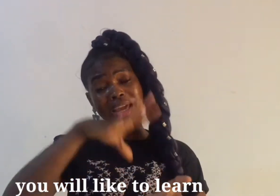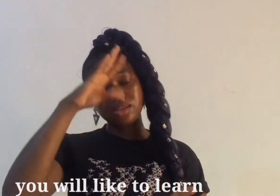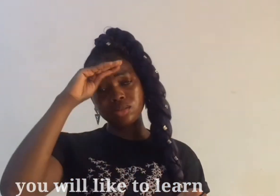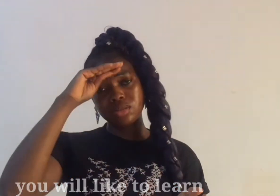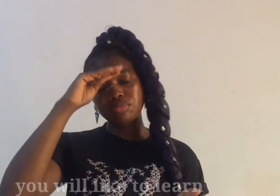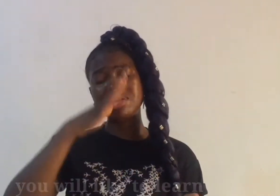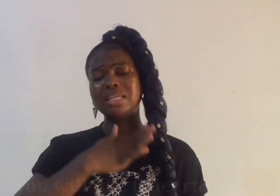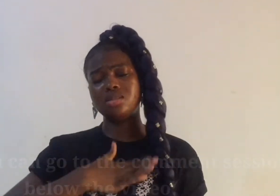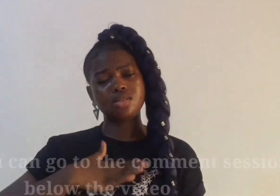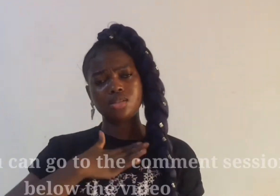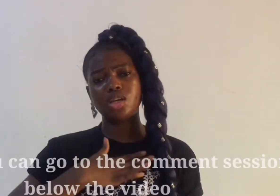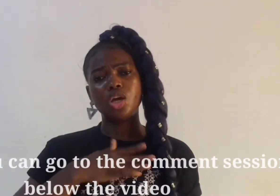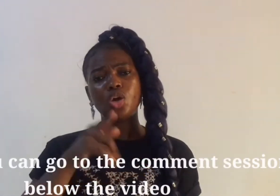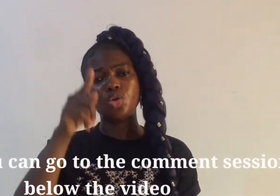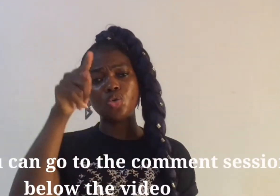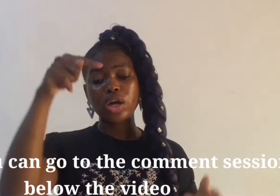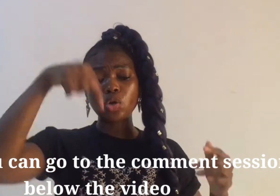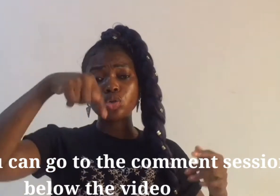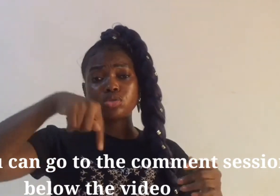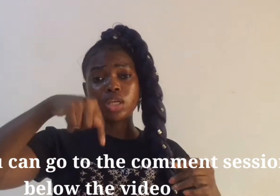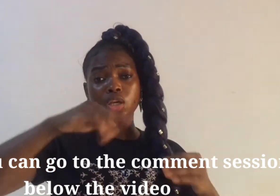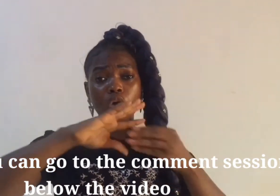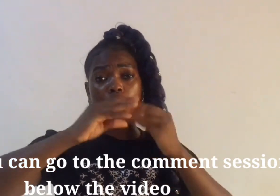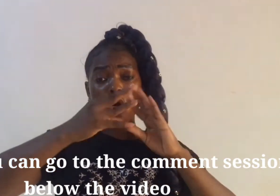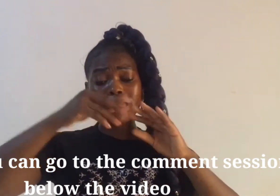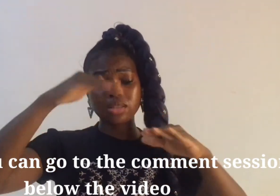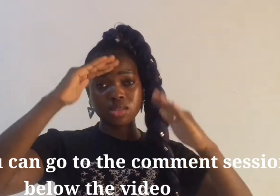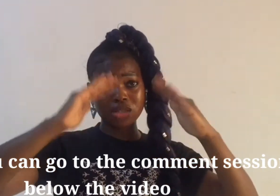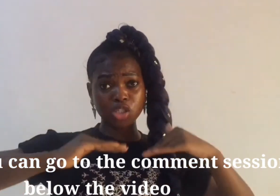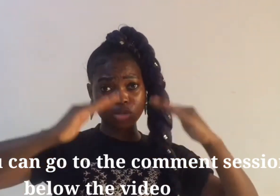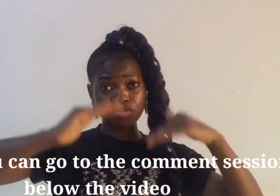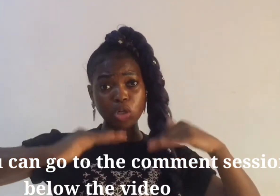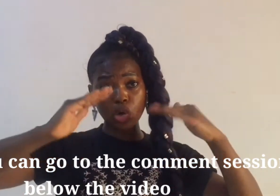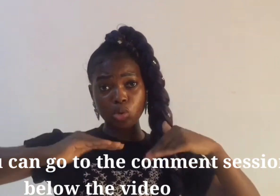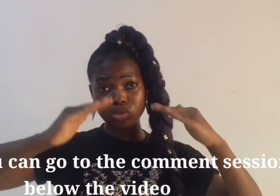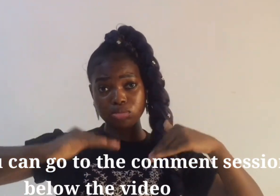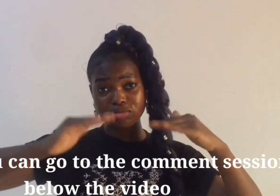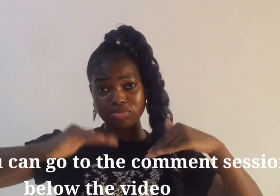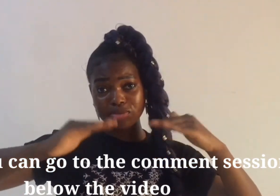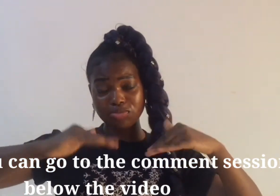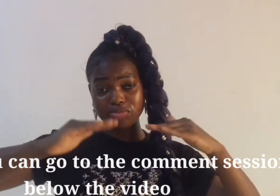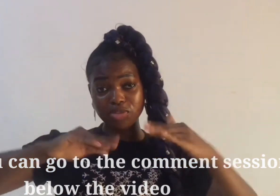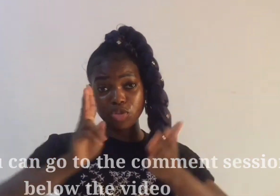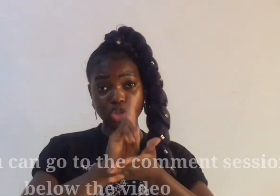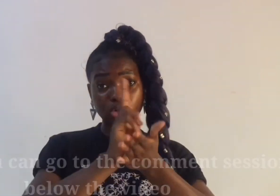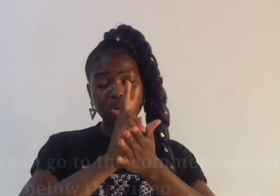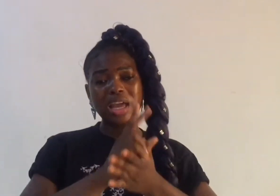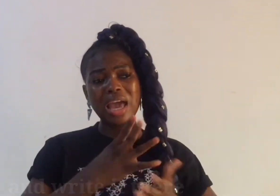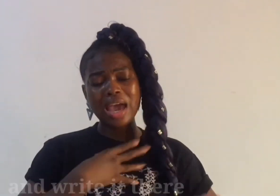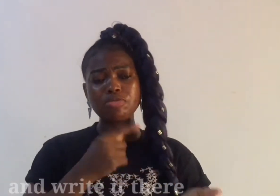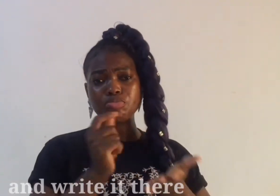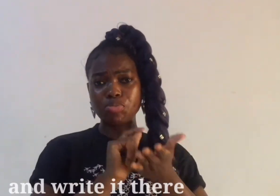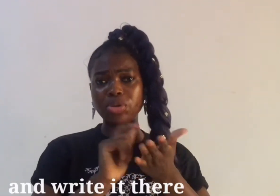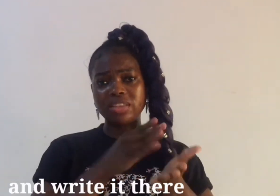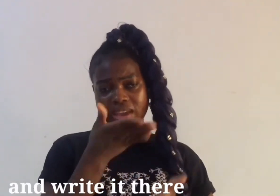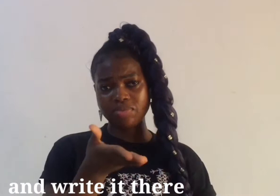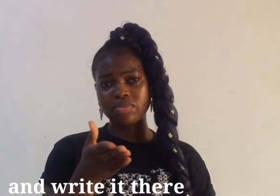learn please you can go to the comment section below below the video and put it there